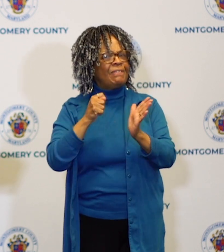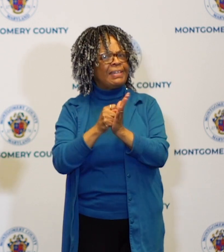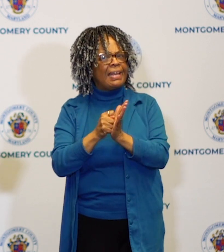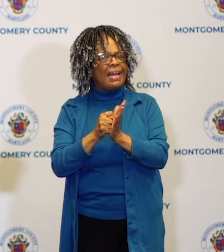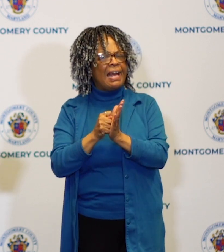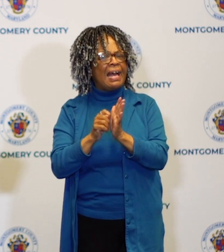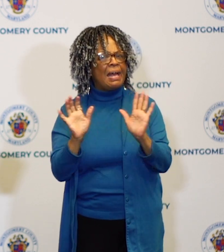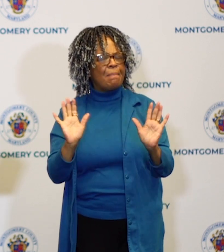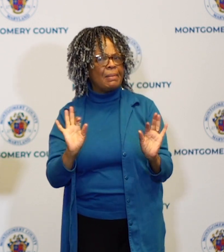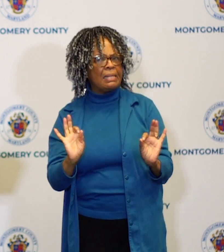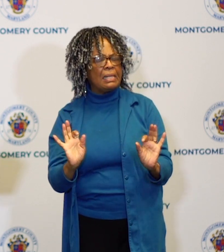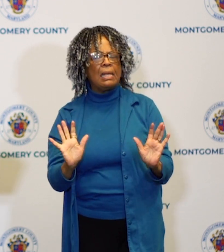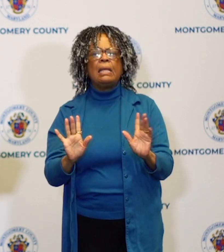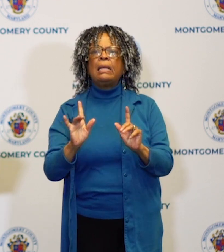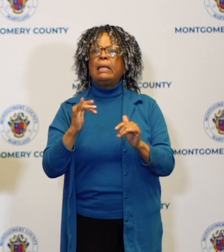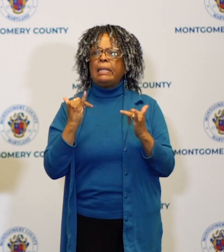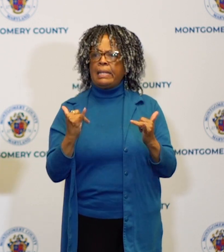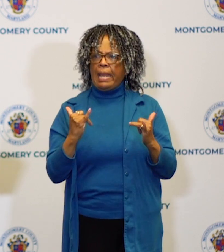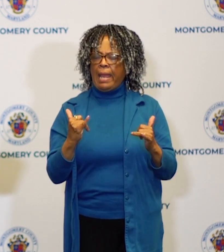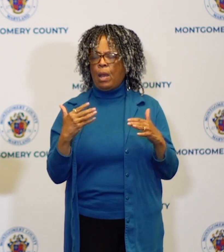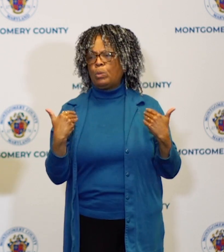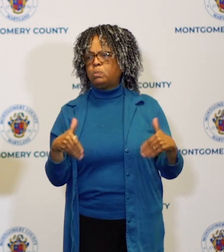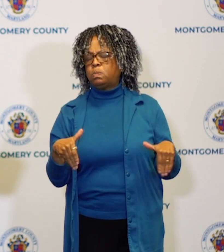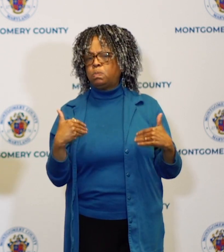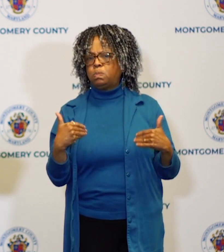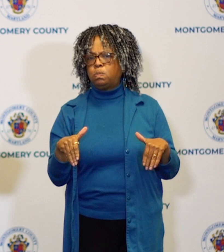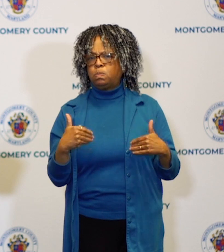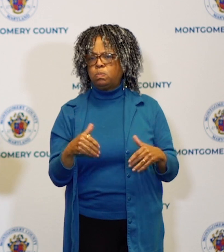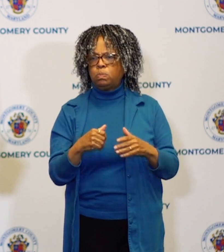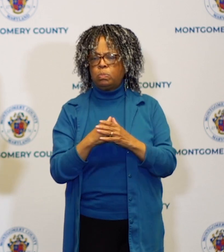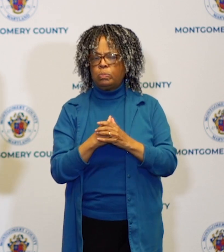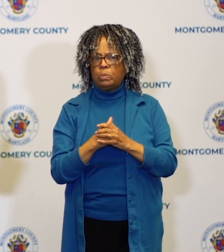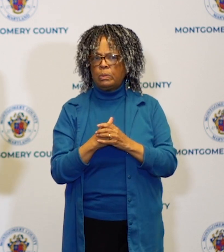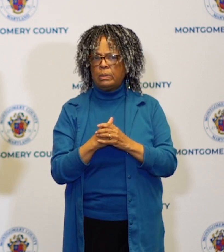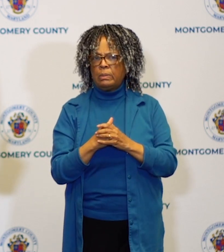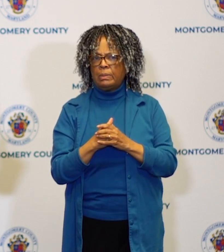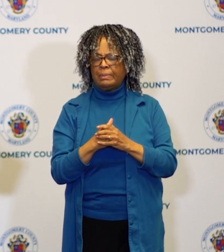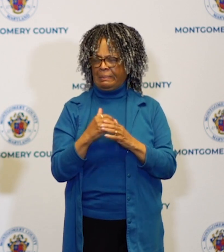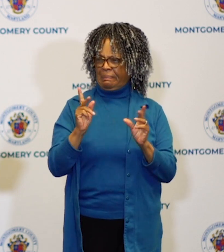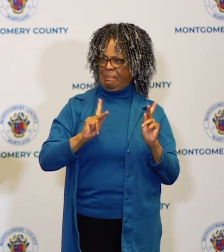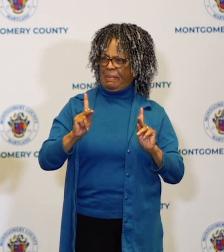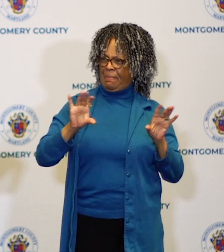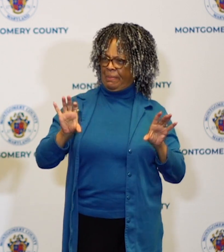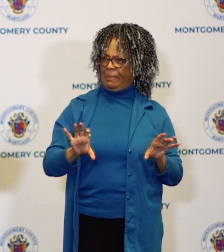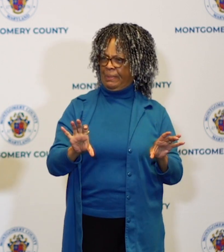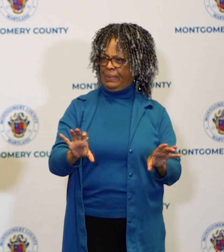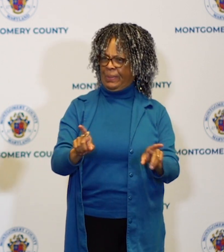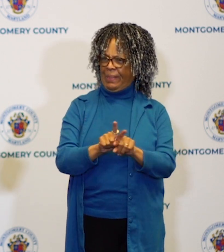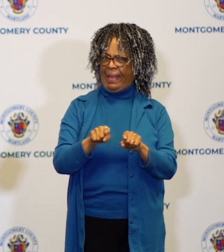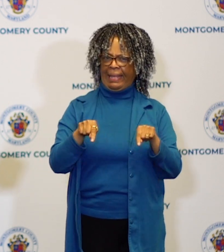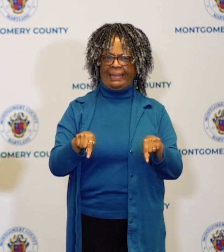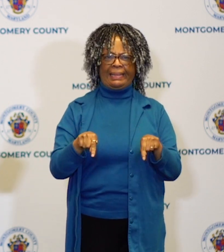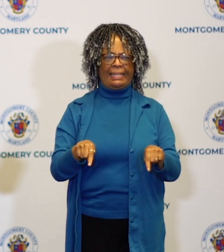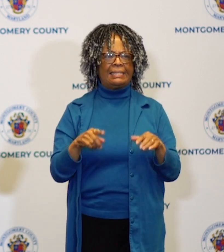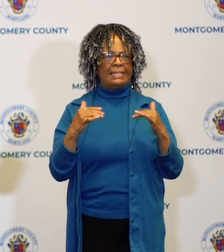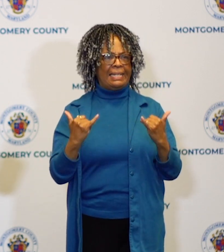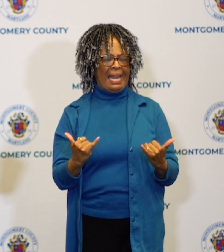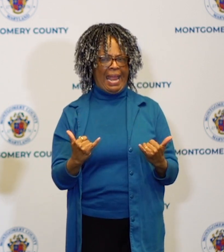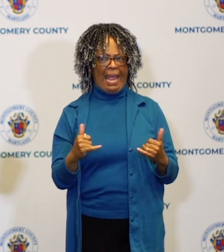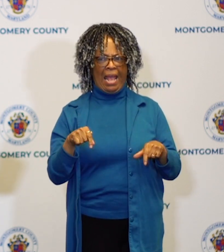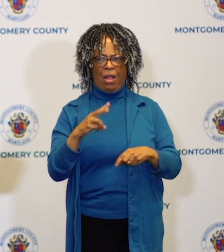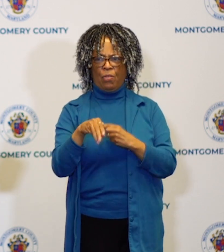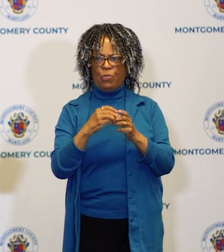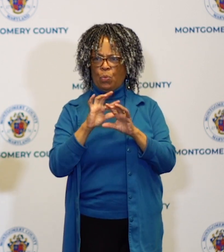this seemed to subside and people didn't talk like this and didn't act like this and now we're back in a world where people are